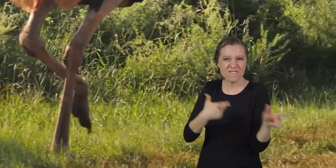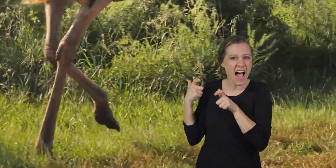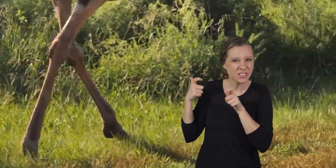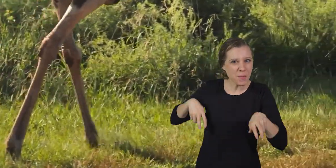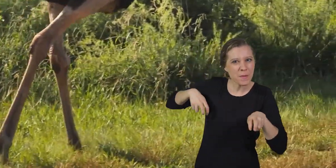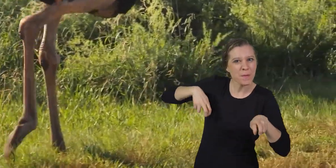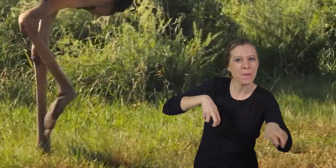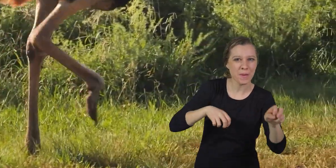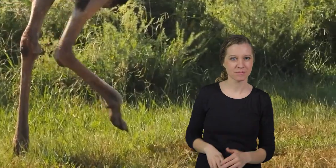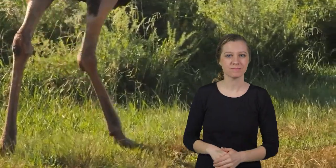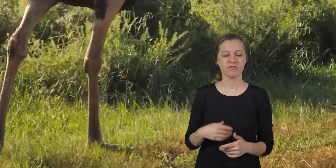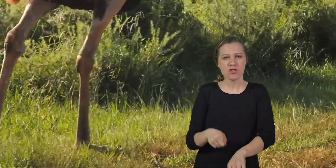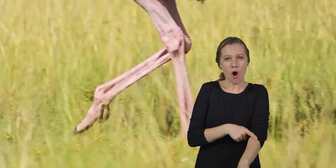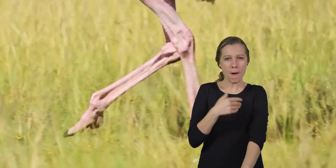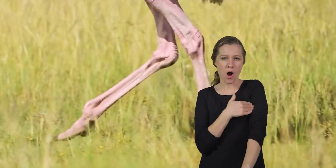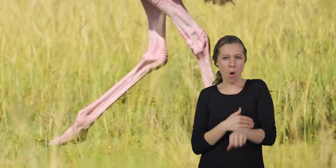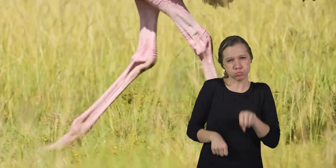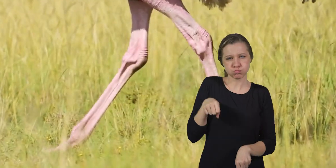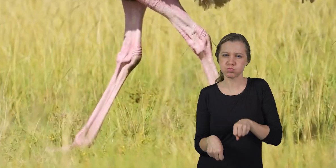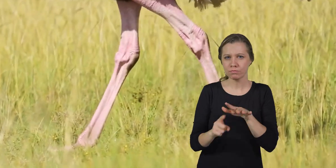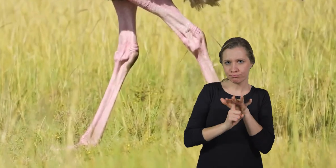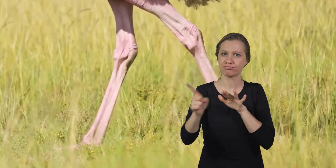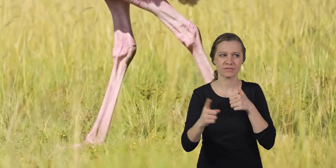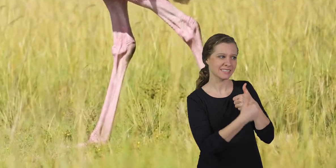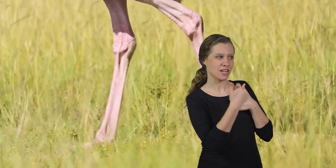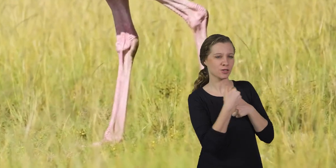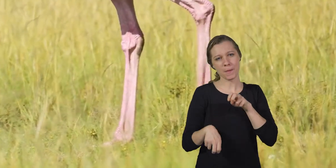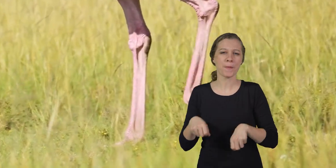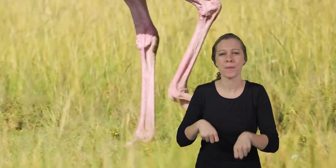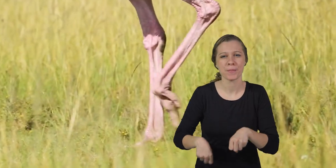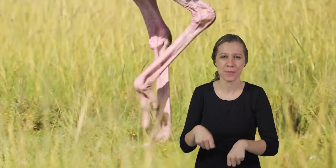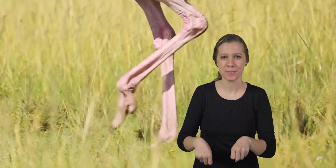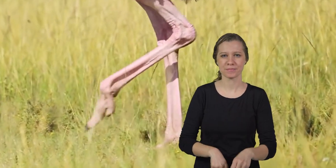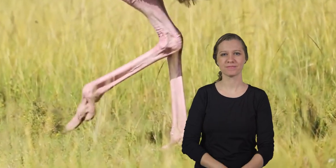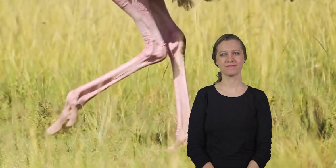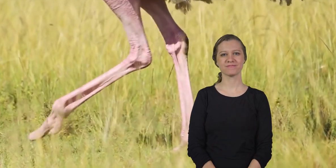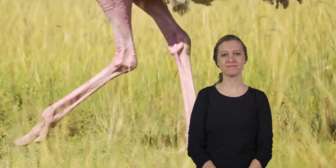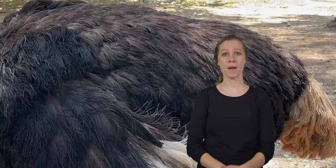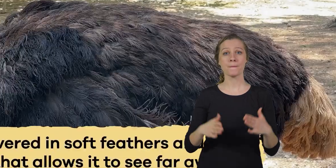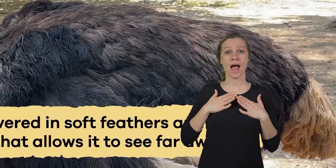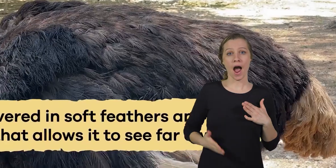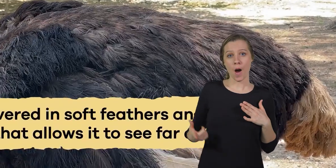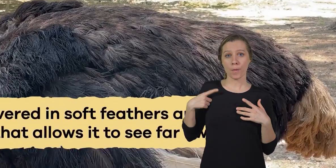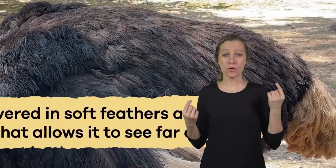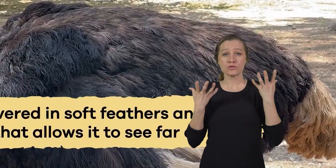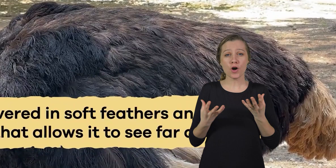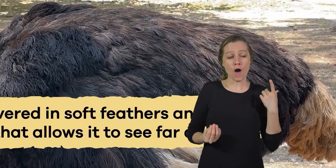run fast. It has long, muscular legs that help it run away from danger. Its body is covered in soft